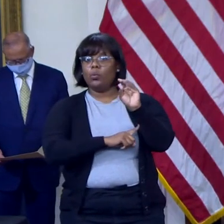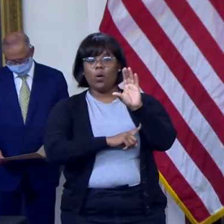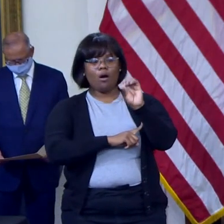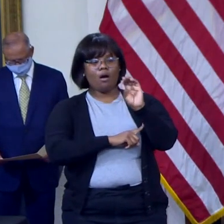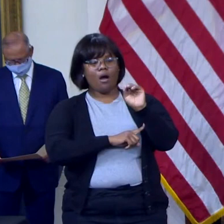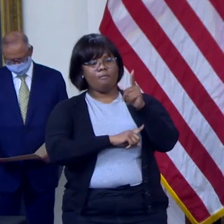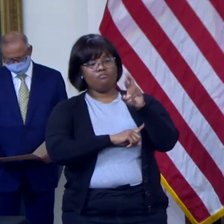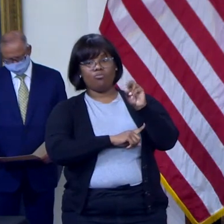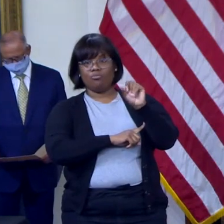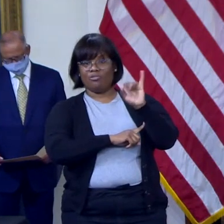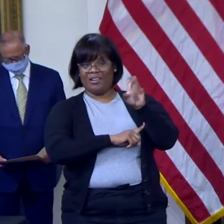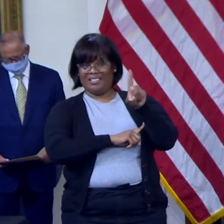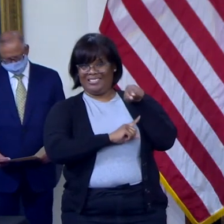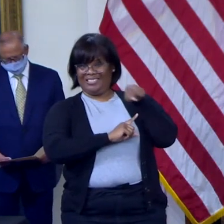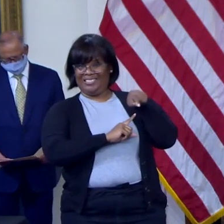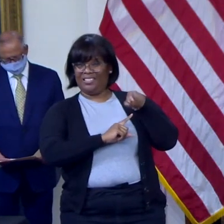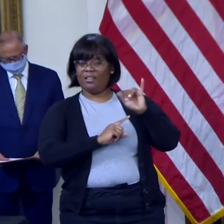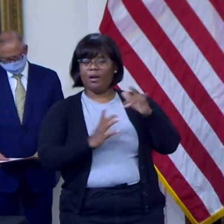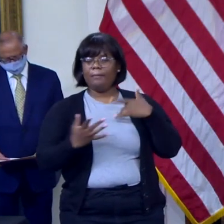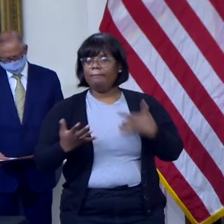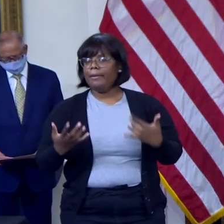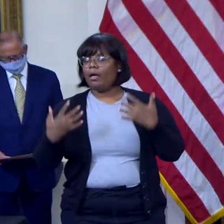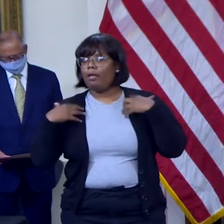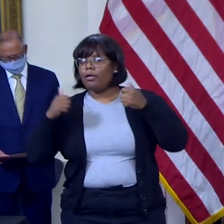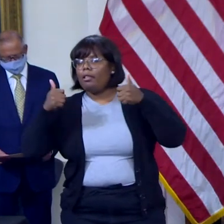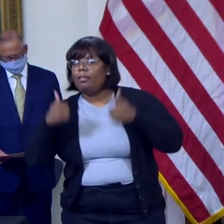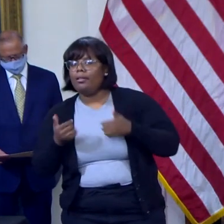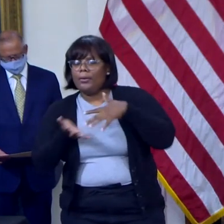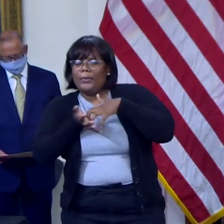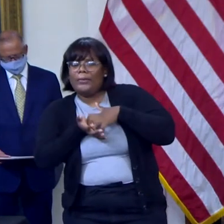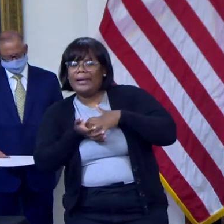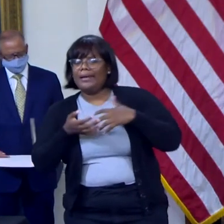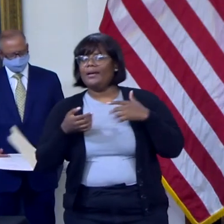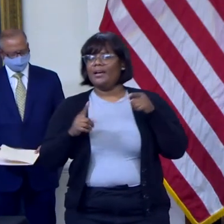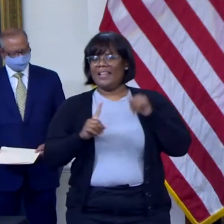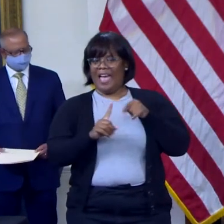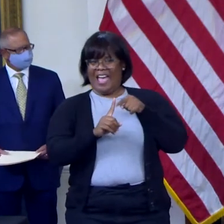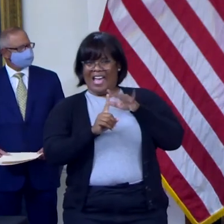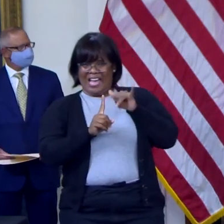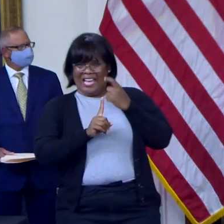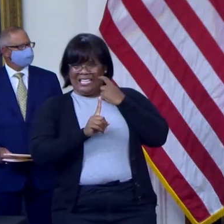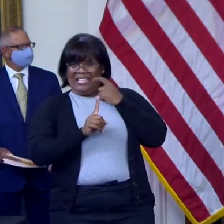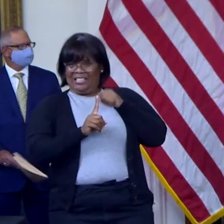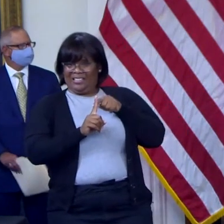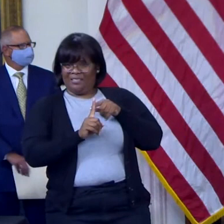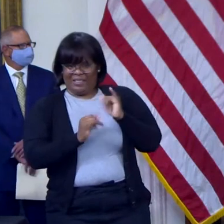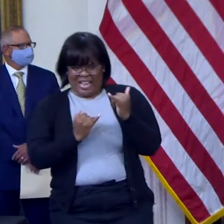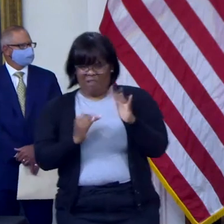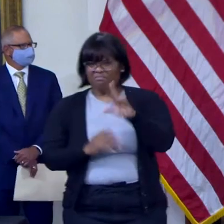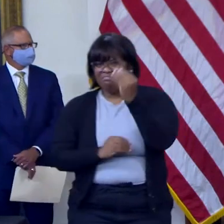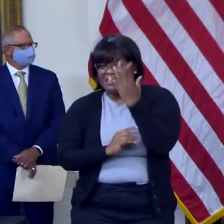federal health officials announced that boosters will be made more widely available beginning in late September.